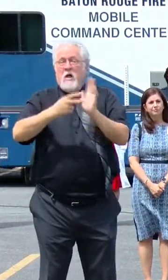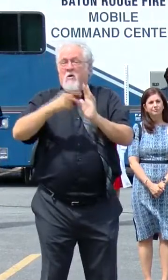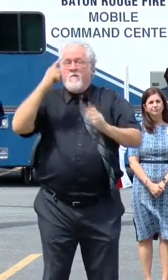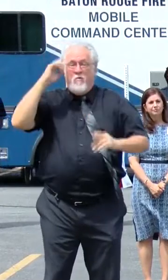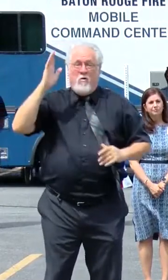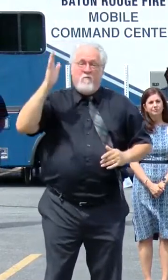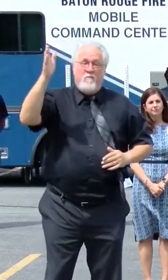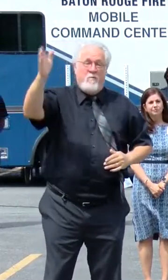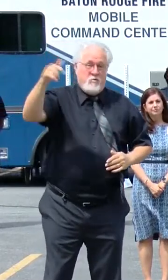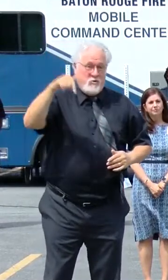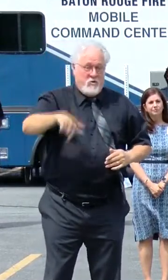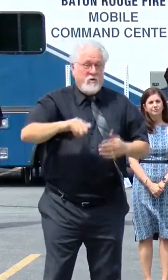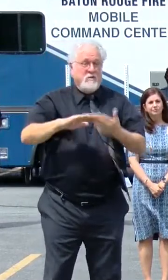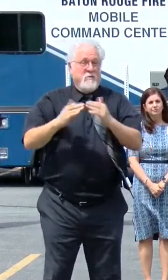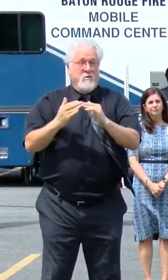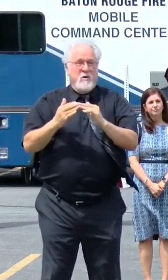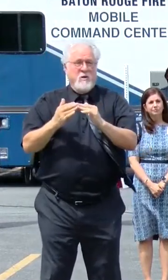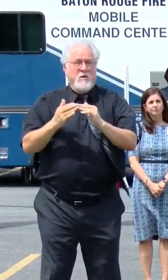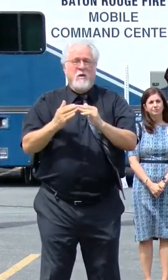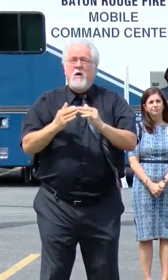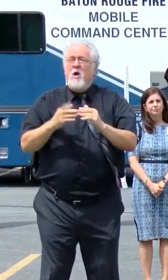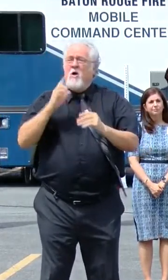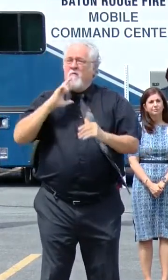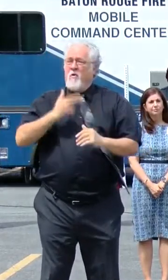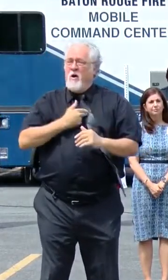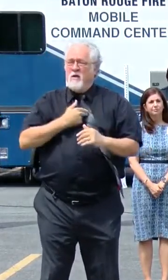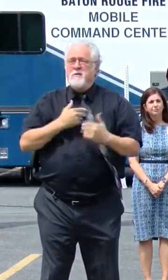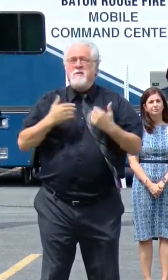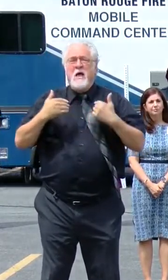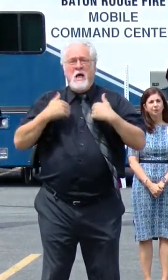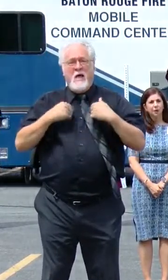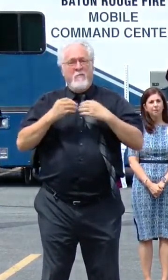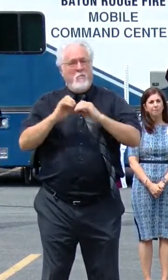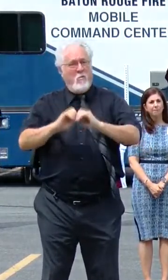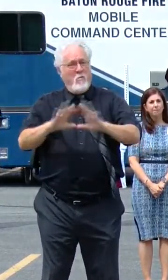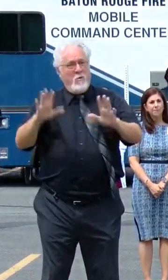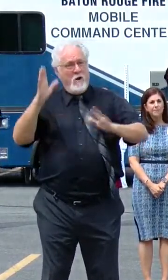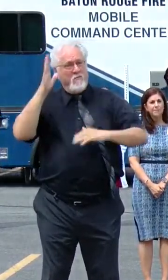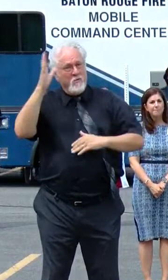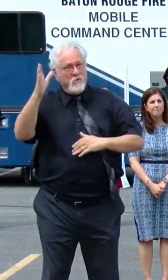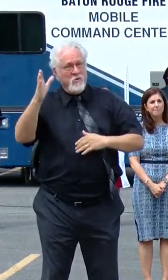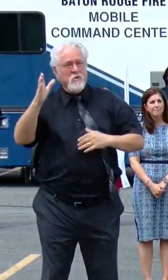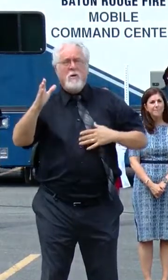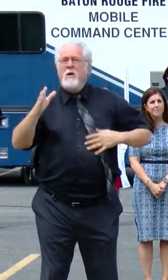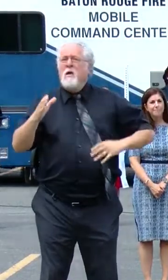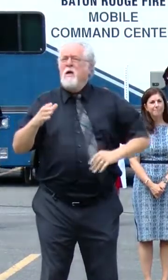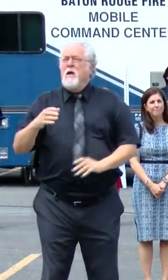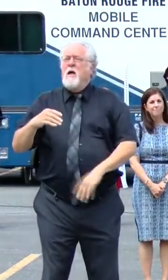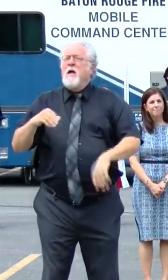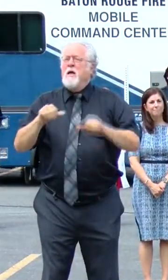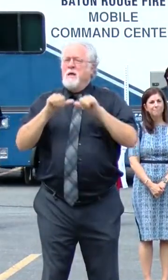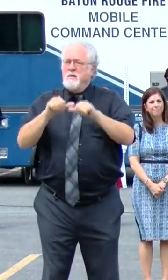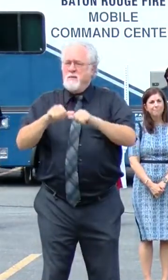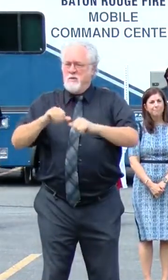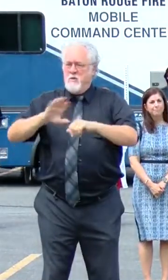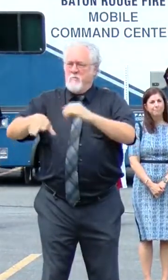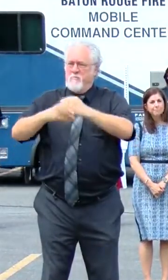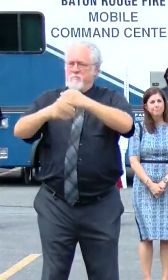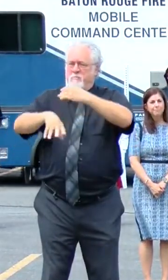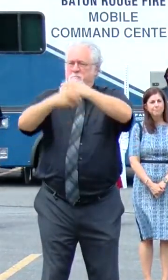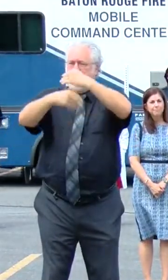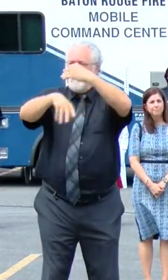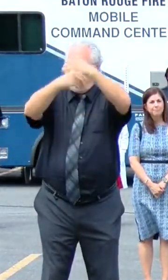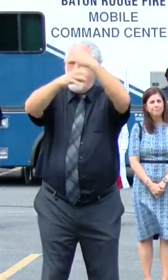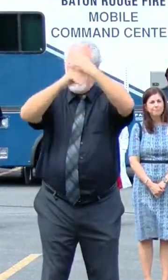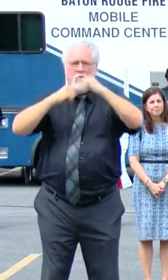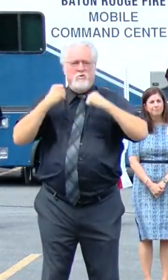future of this community. In order for us to have a brighter future, let us continue building upon our sound